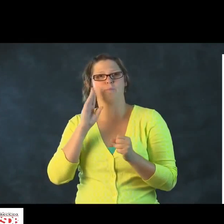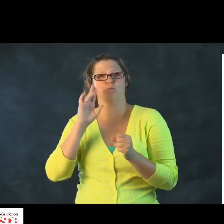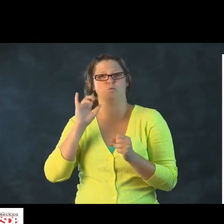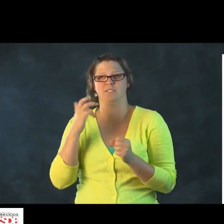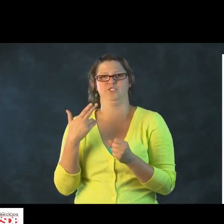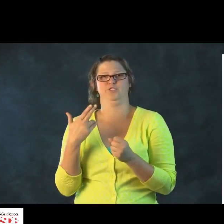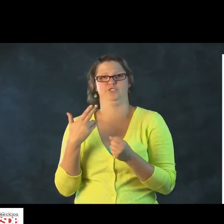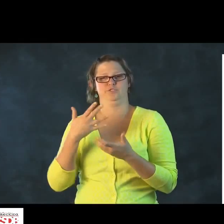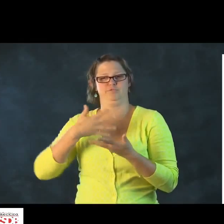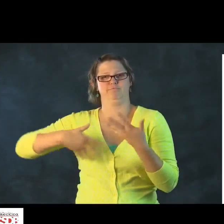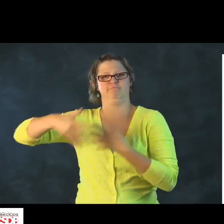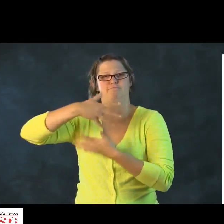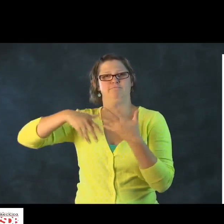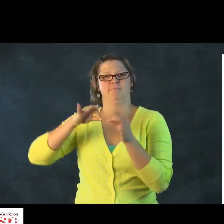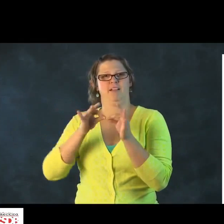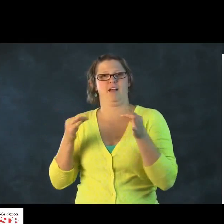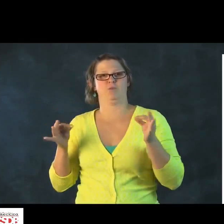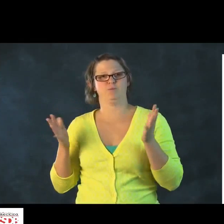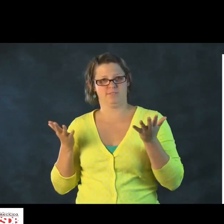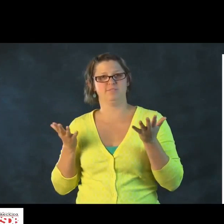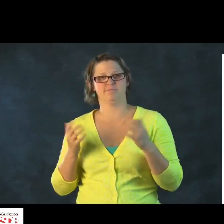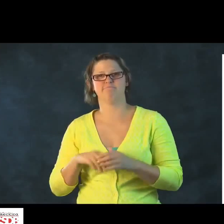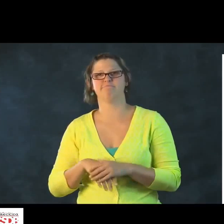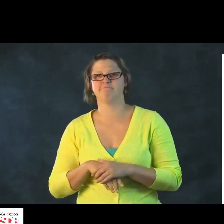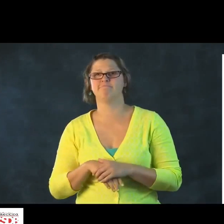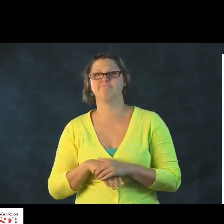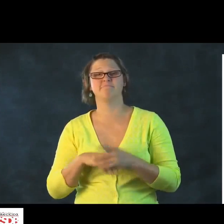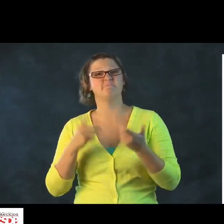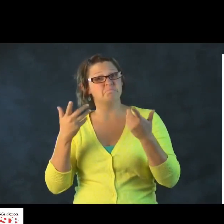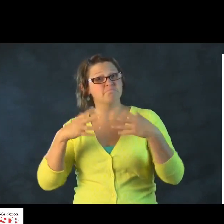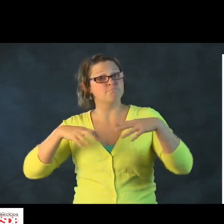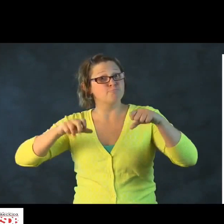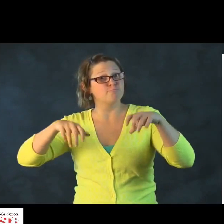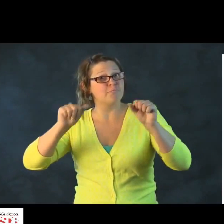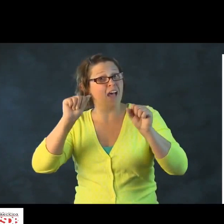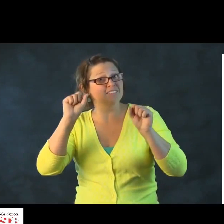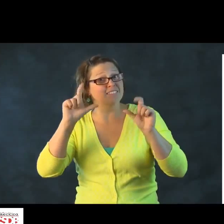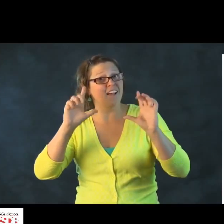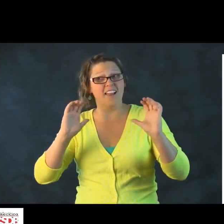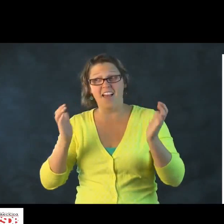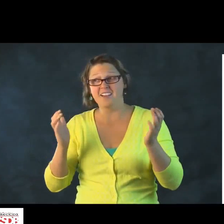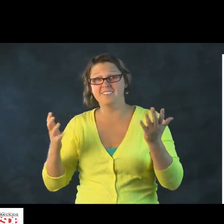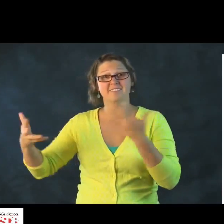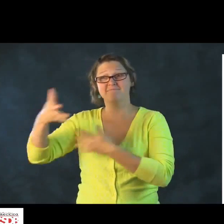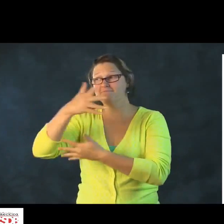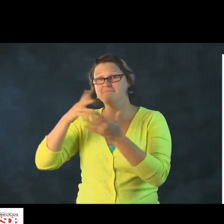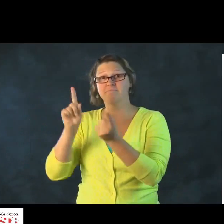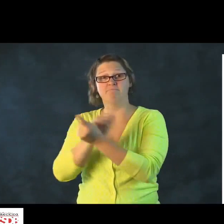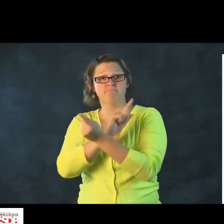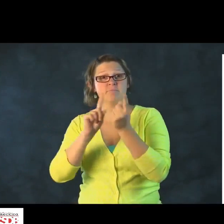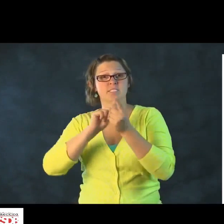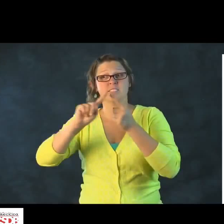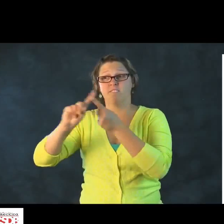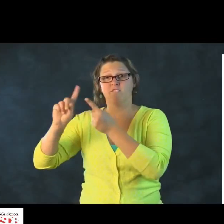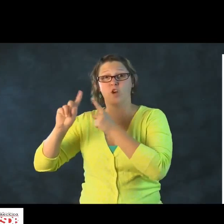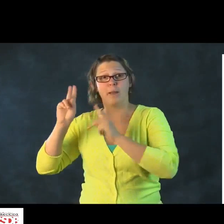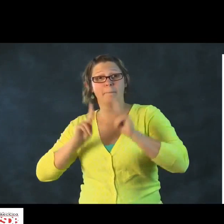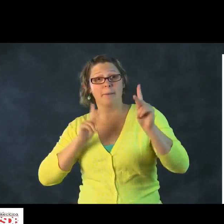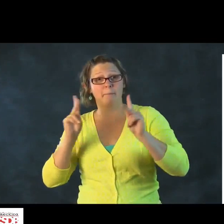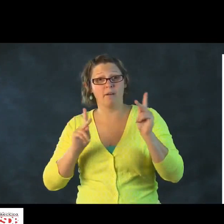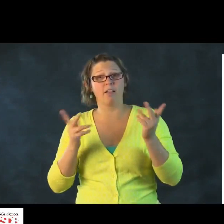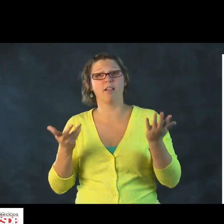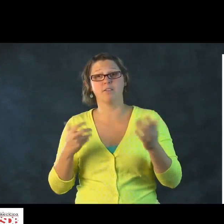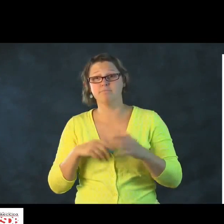how you can make your home a rich environment for language. You can also take an ASL class.